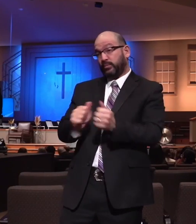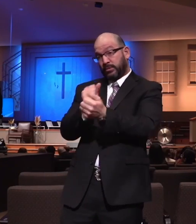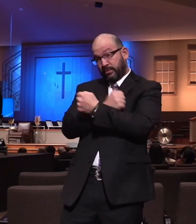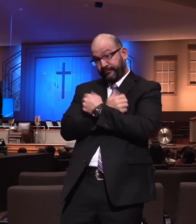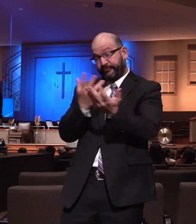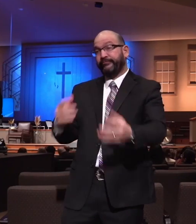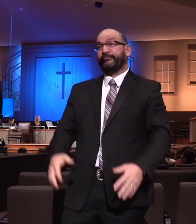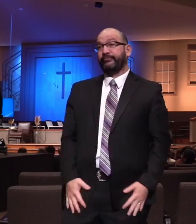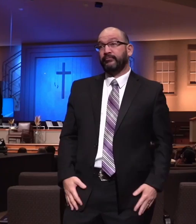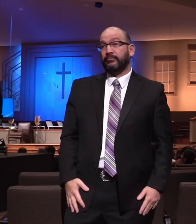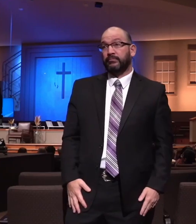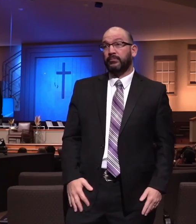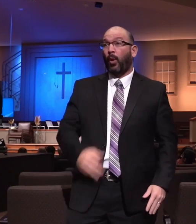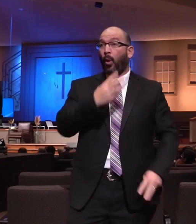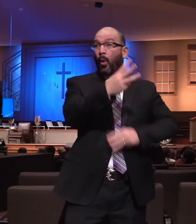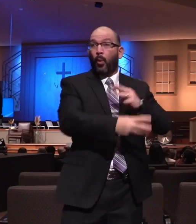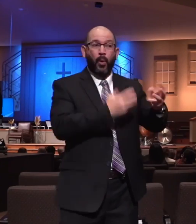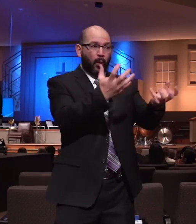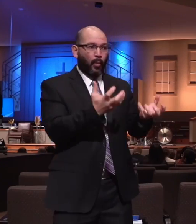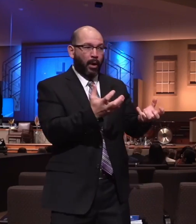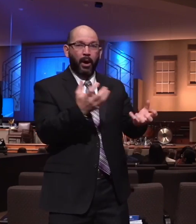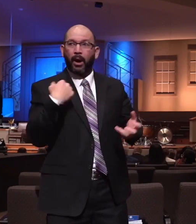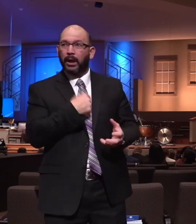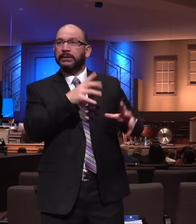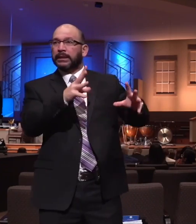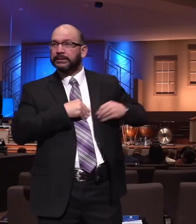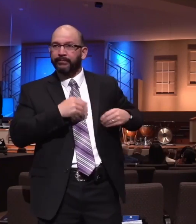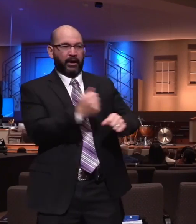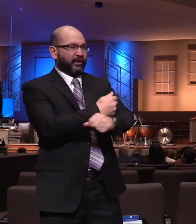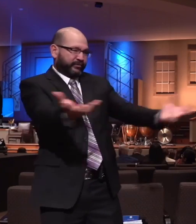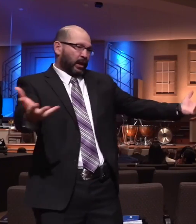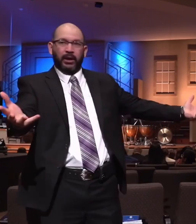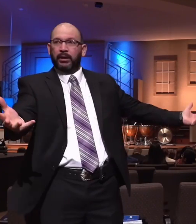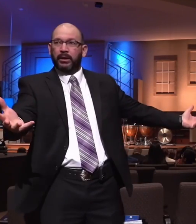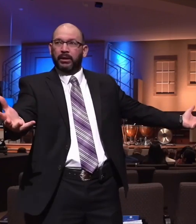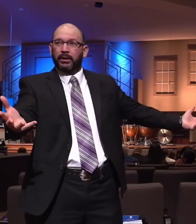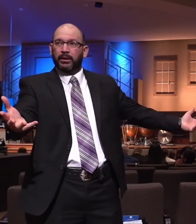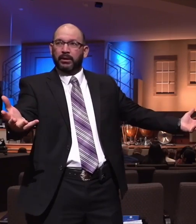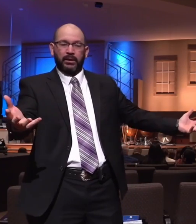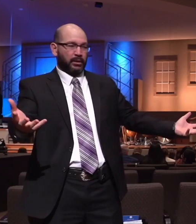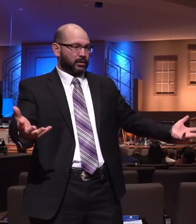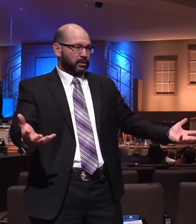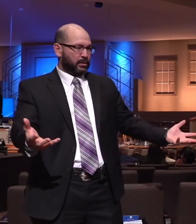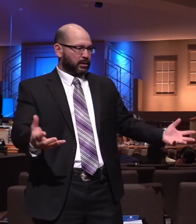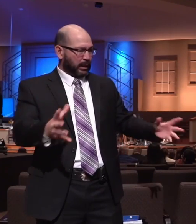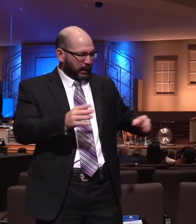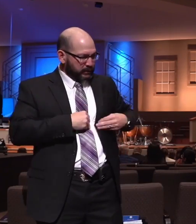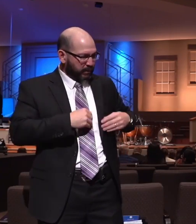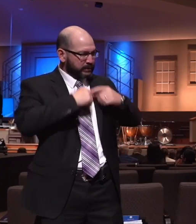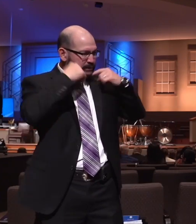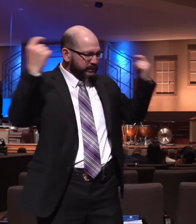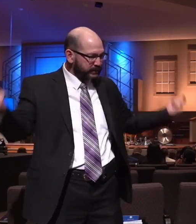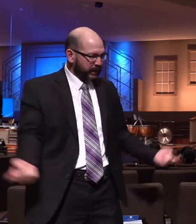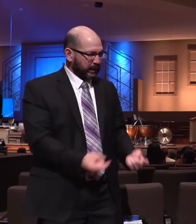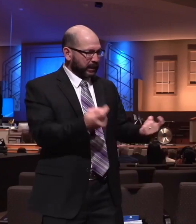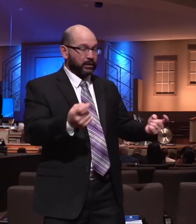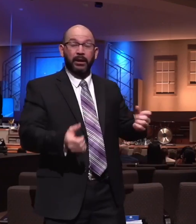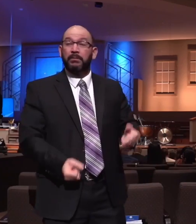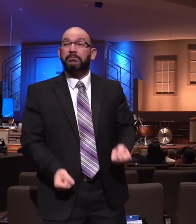You see, the world wants to be accepting. The world doesn't want to be judgmental. And most teenagers today, and many millennials as well, they want to